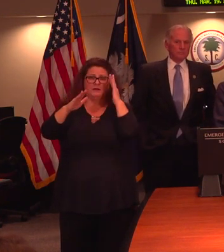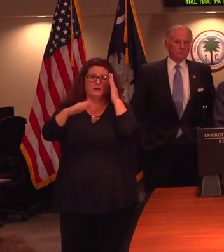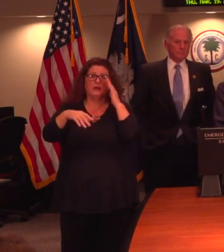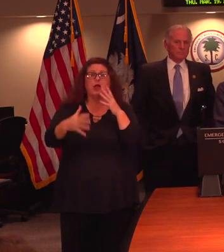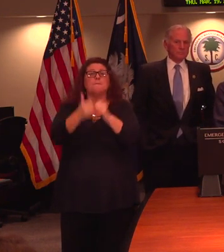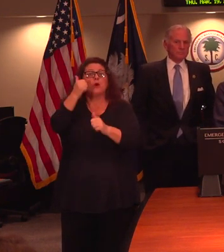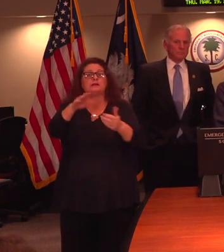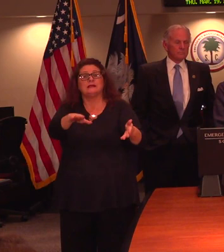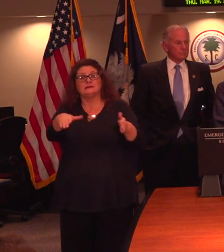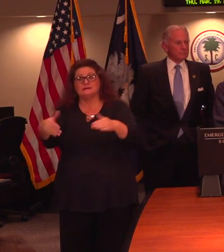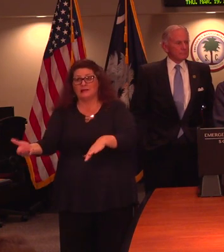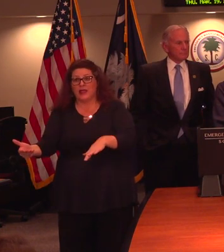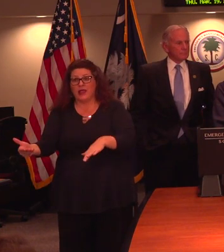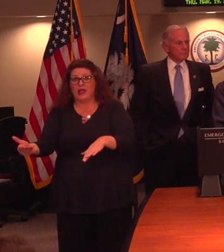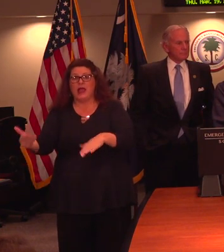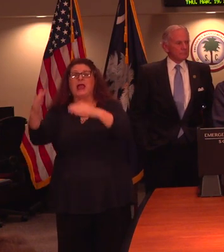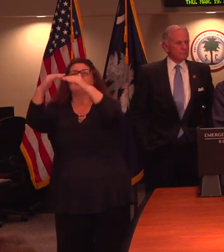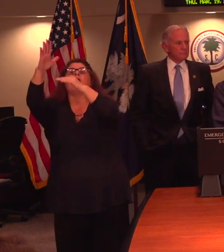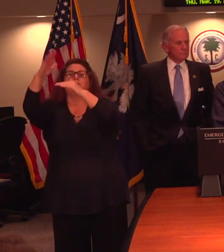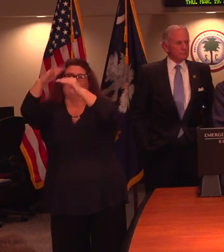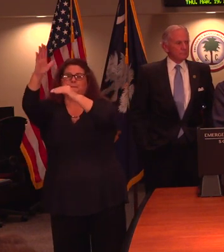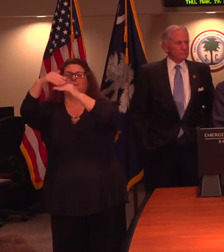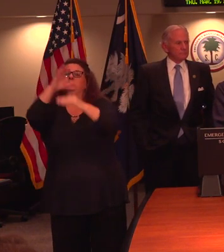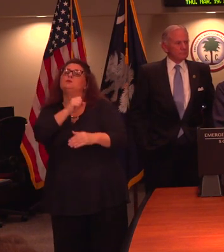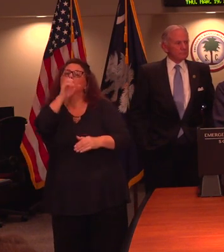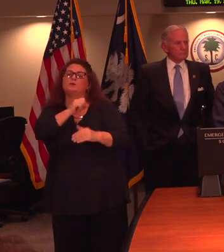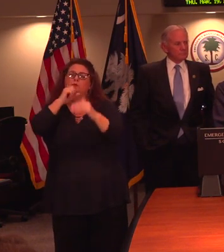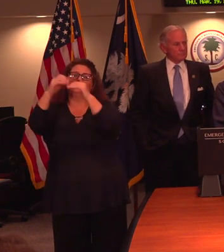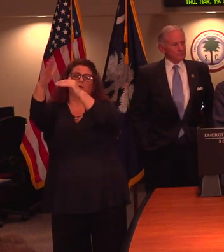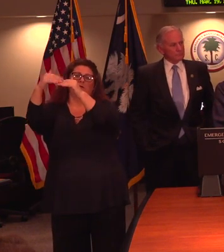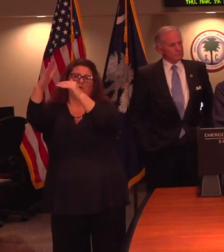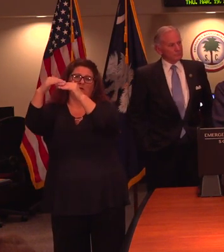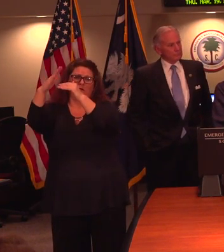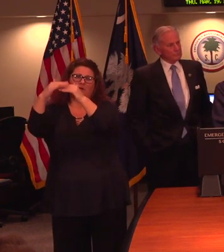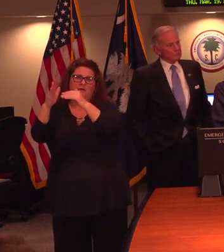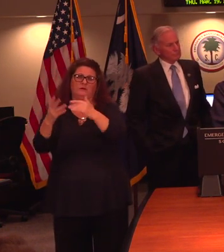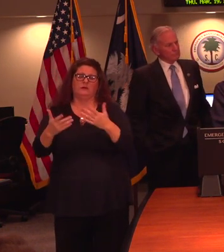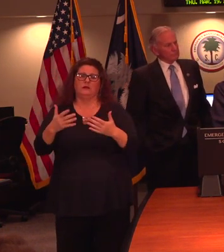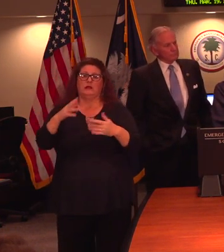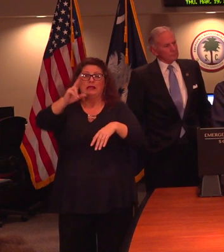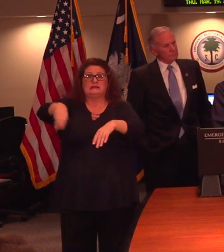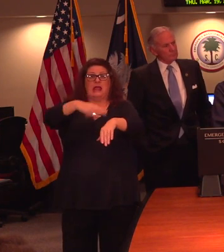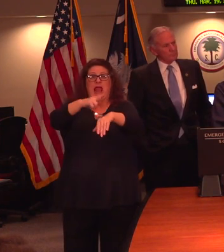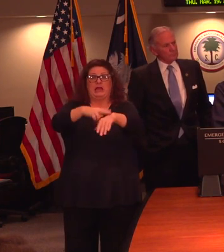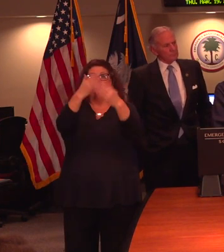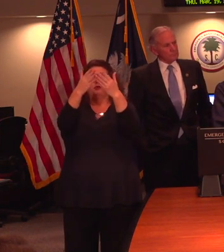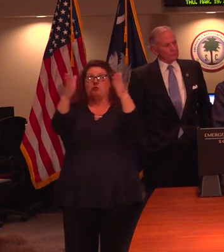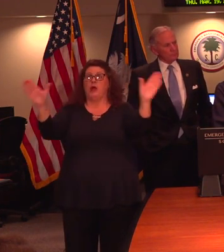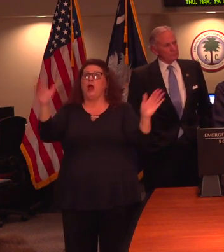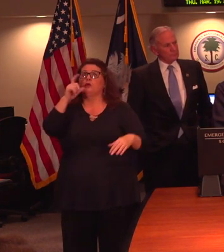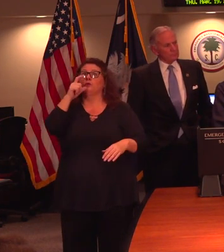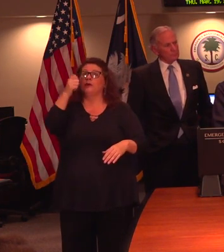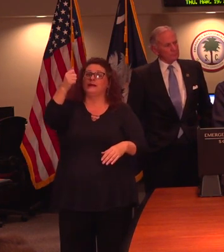of deaths are in those who are in the elderly. Nationwide, there have been no reports of individuals who are